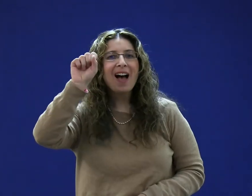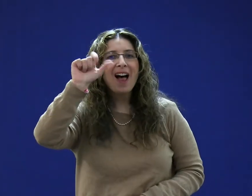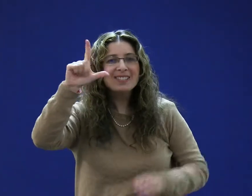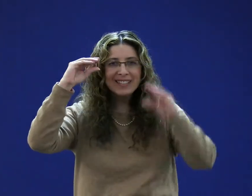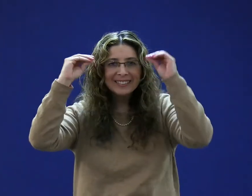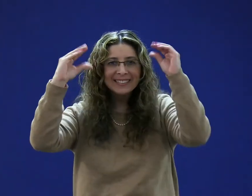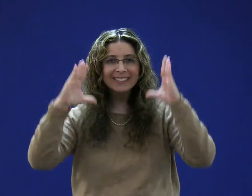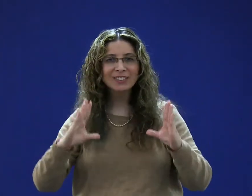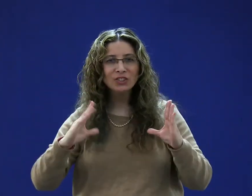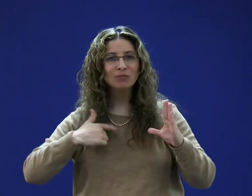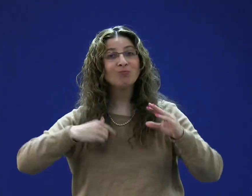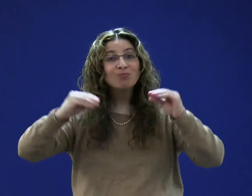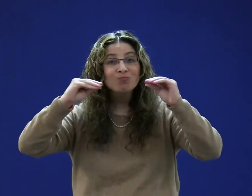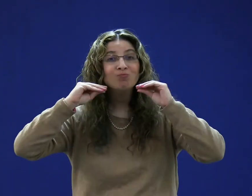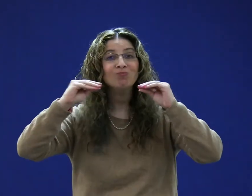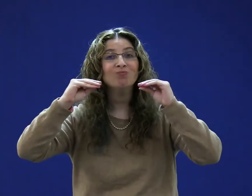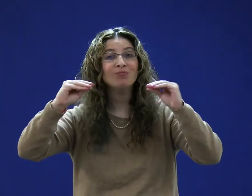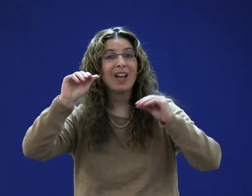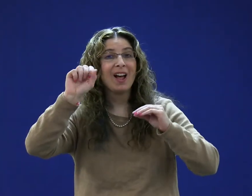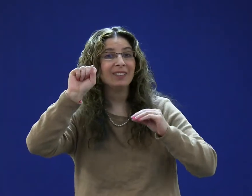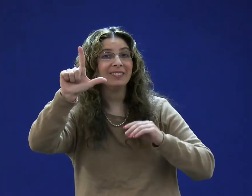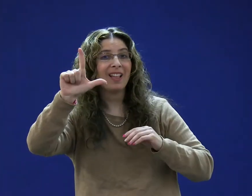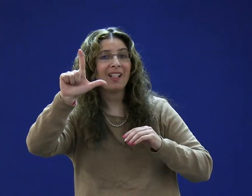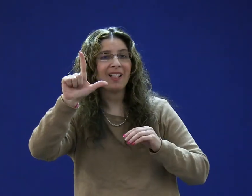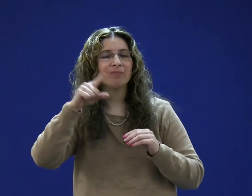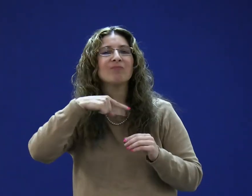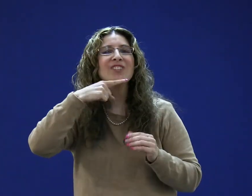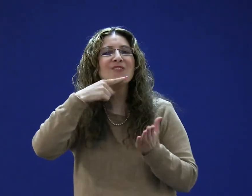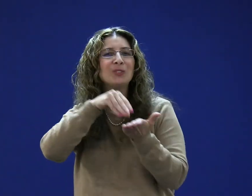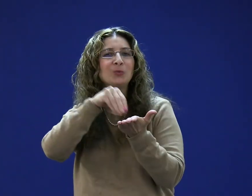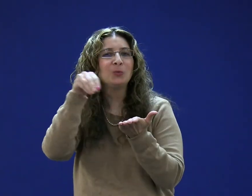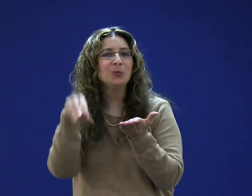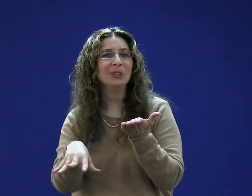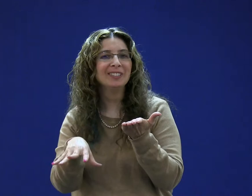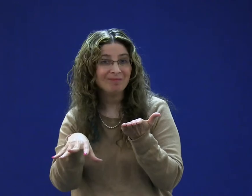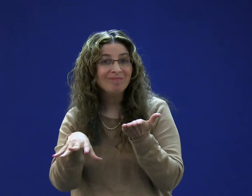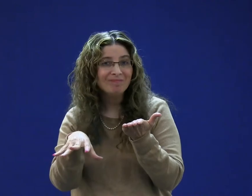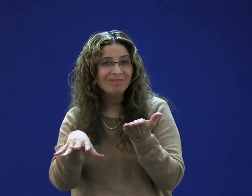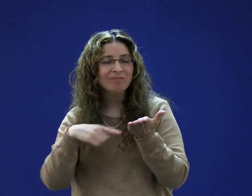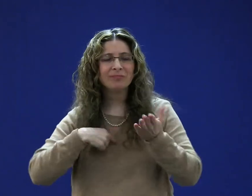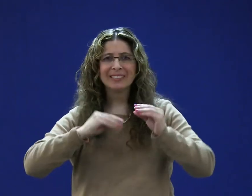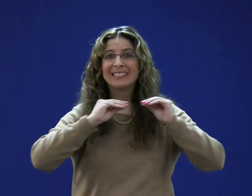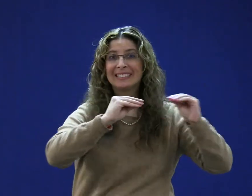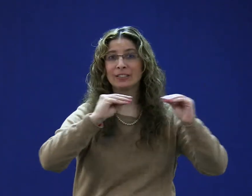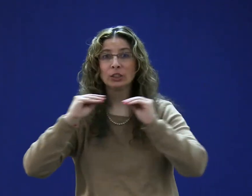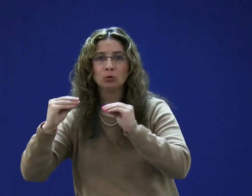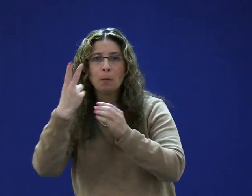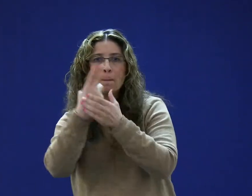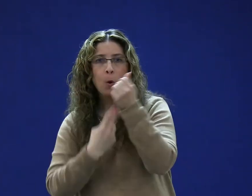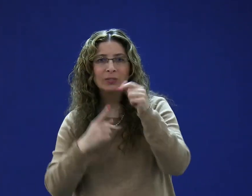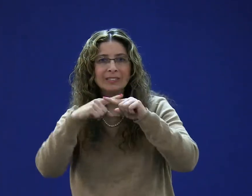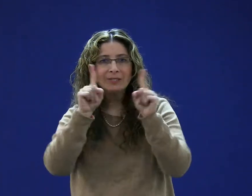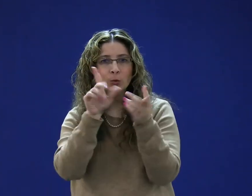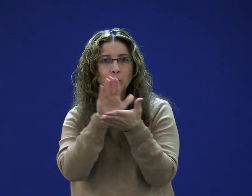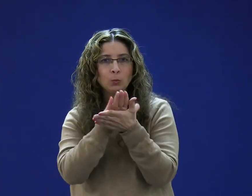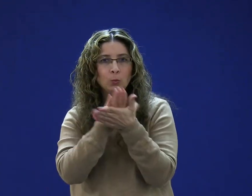I'm the American Sign Language teacher. I teach American Sign Language to students who can hear within Portland Public Schools.